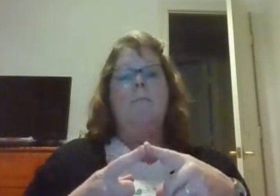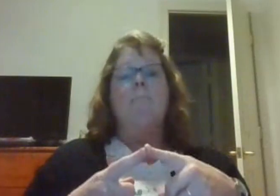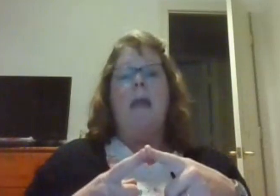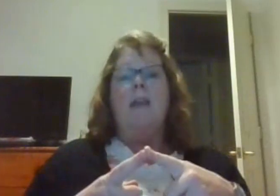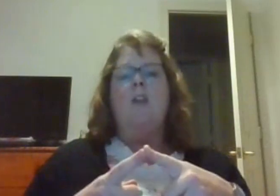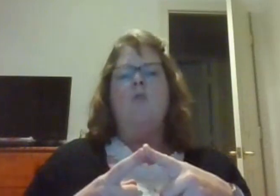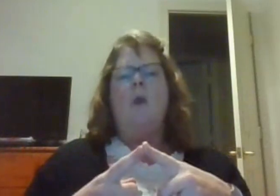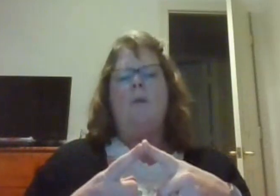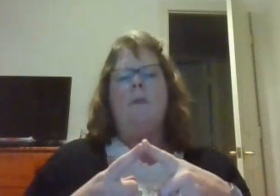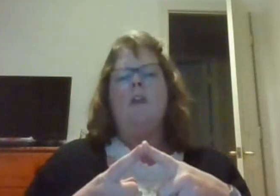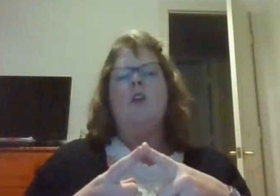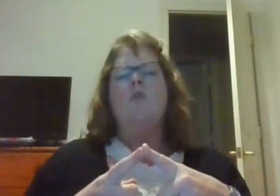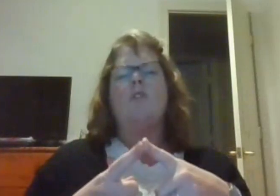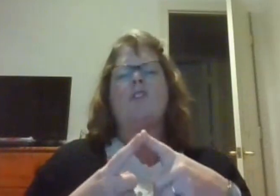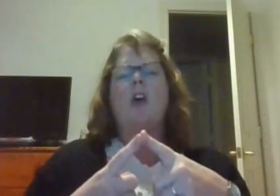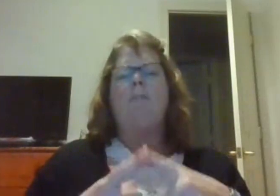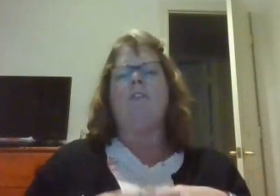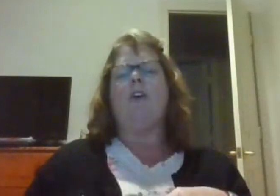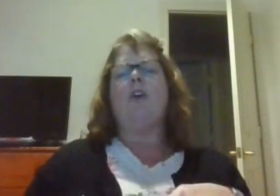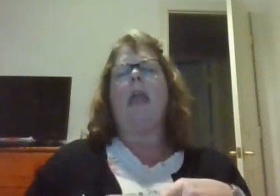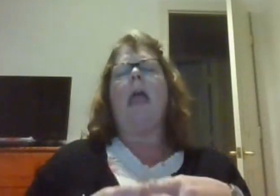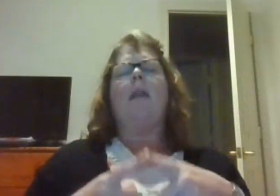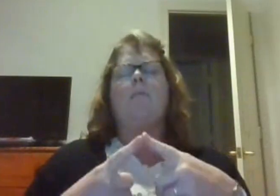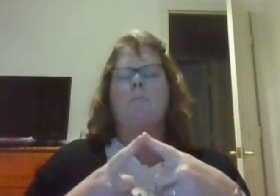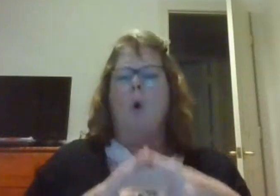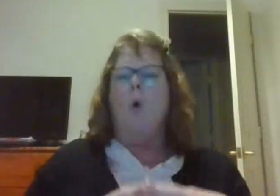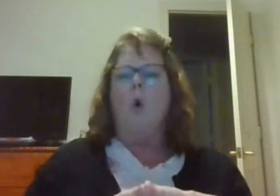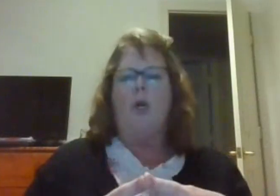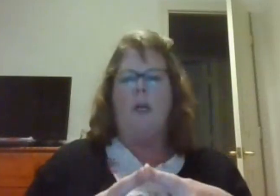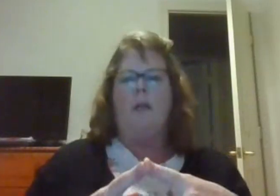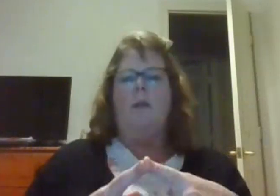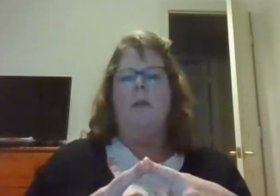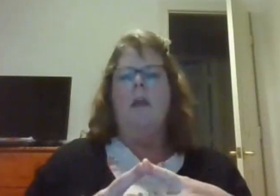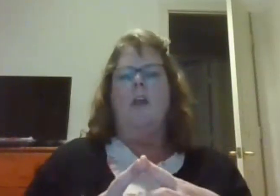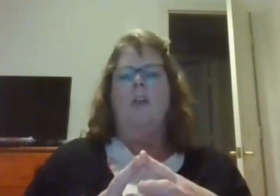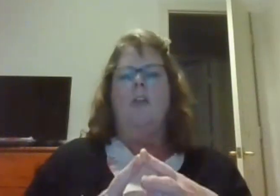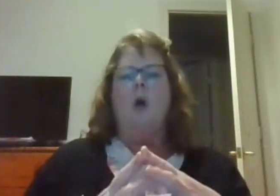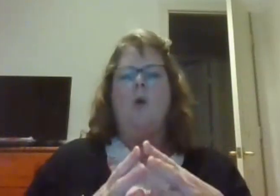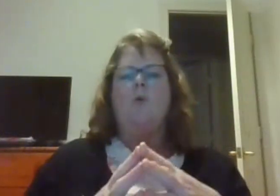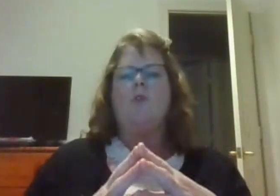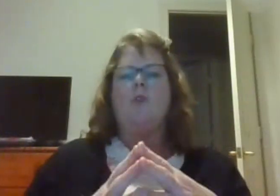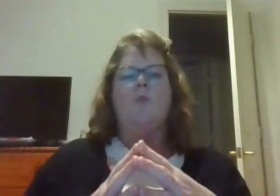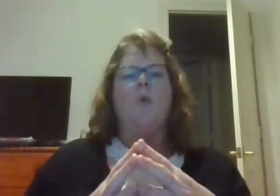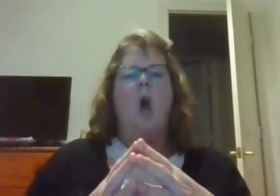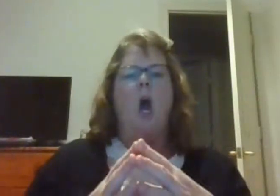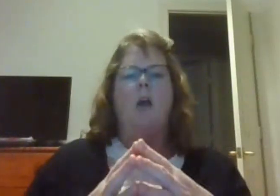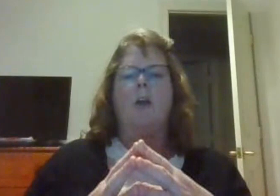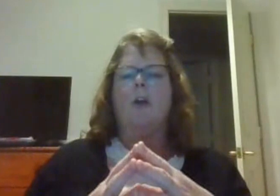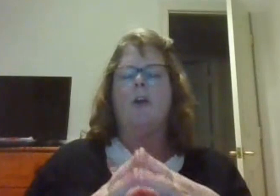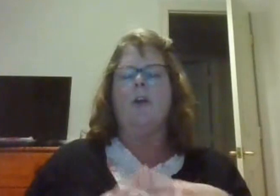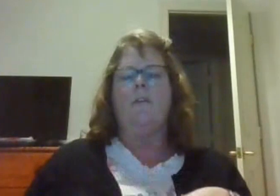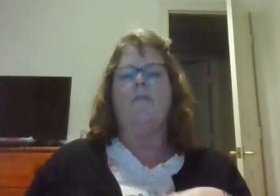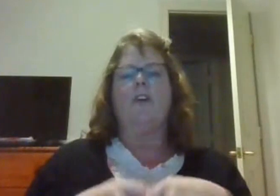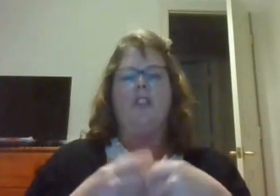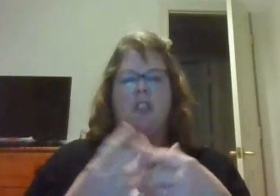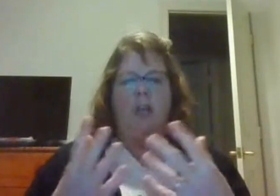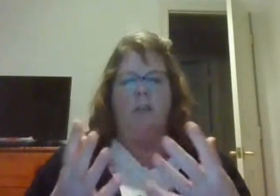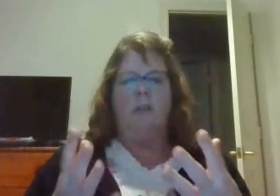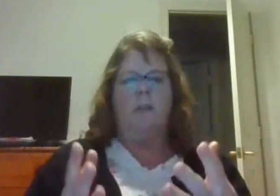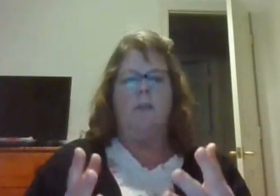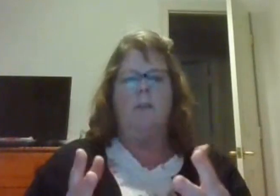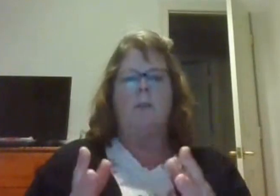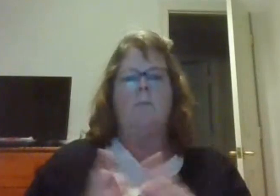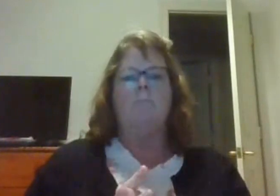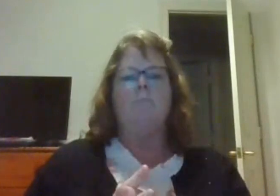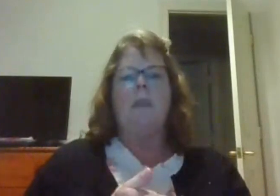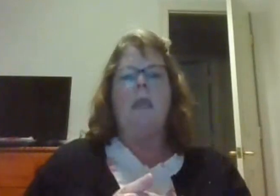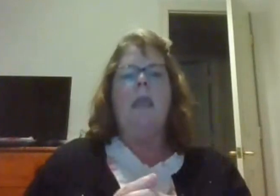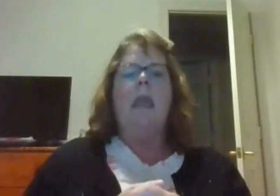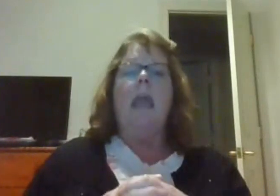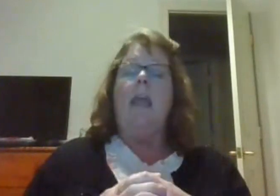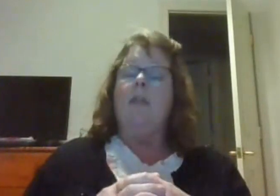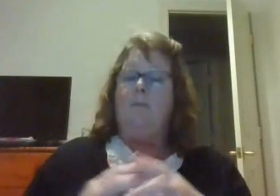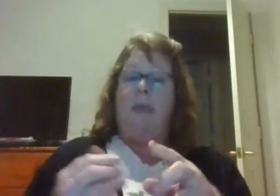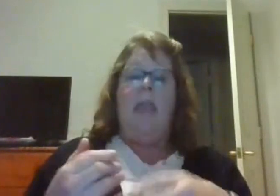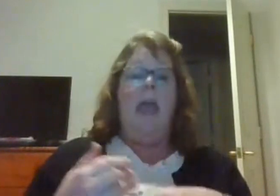men and women who suffered and mourned, those who hungered for justice. In the